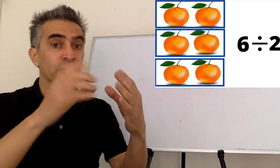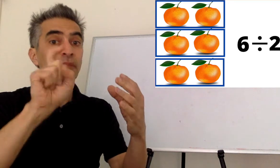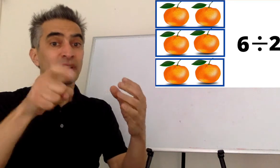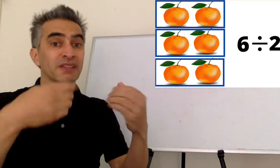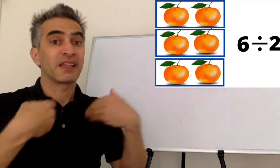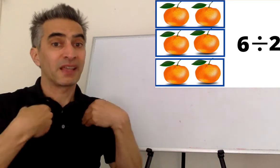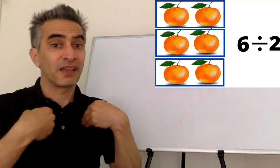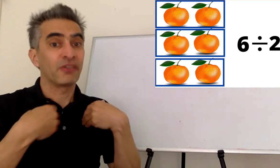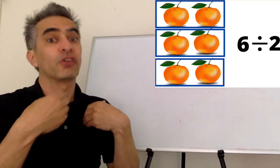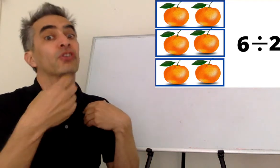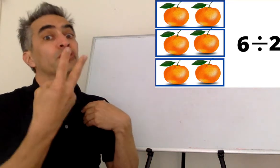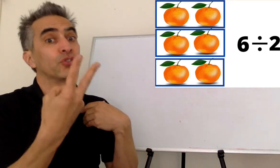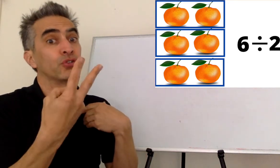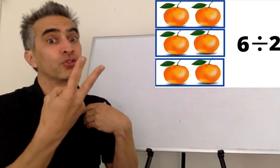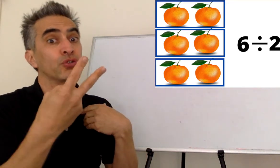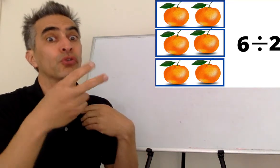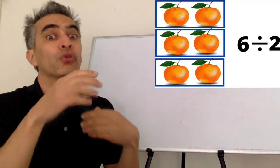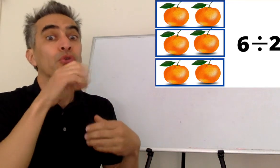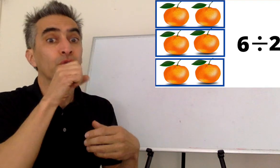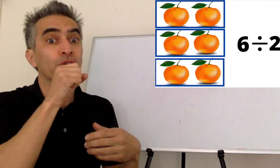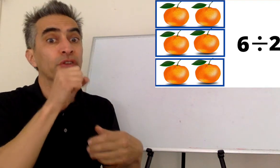each group has to have two oranges.